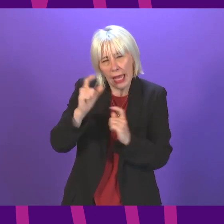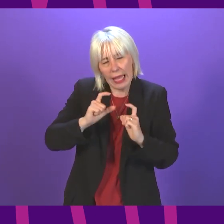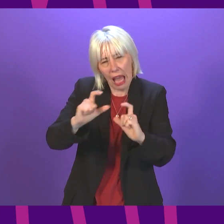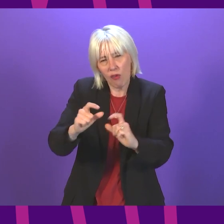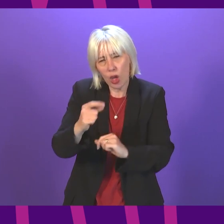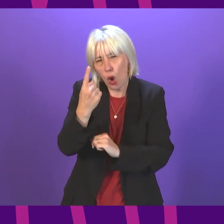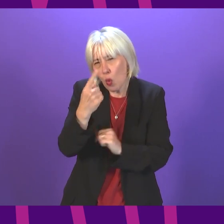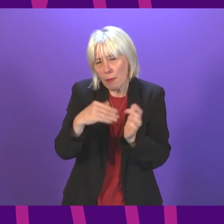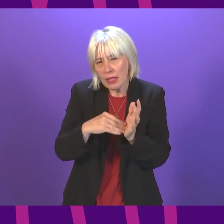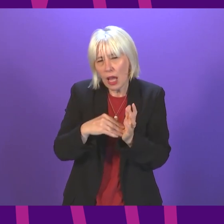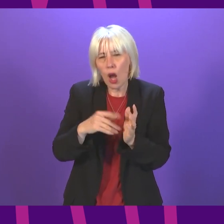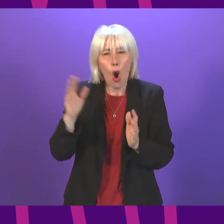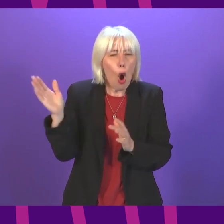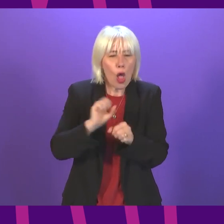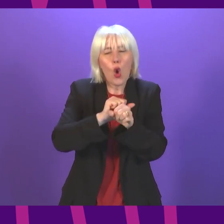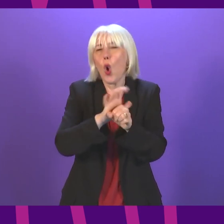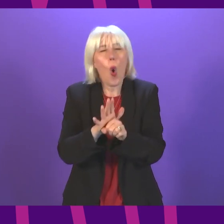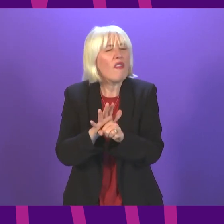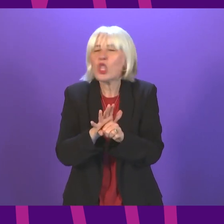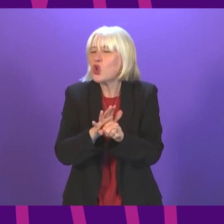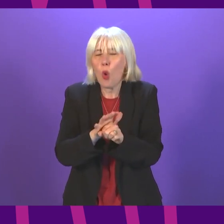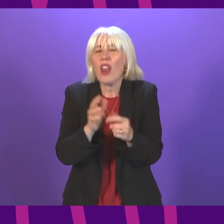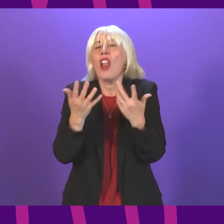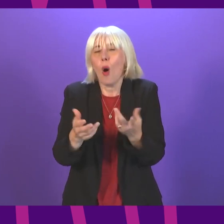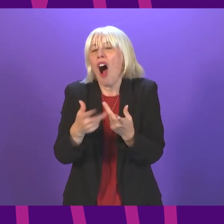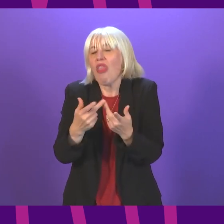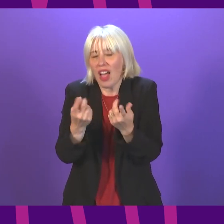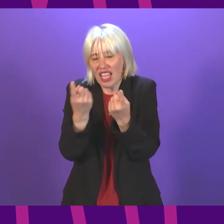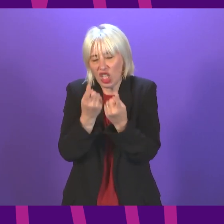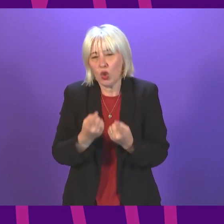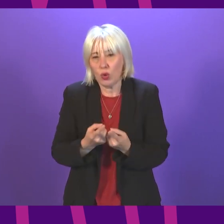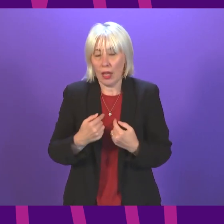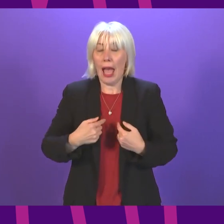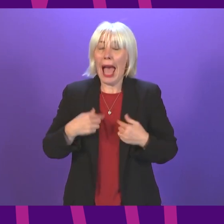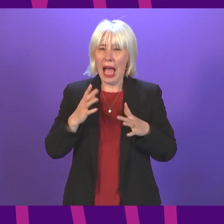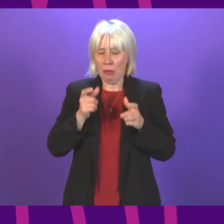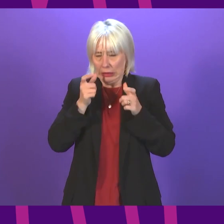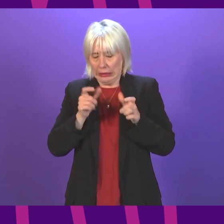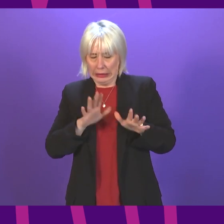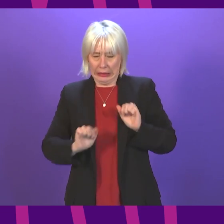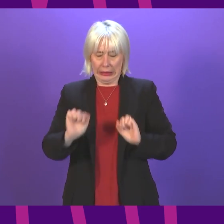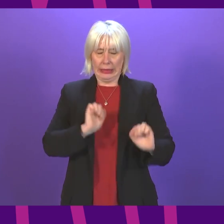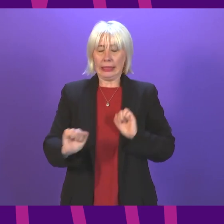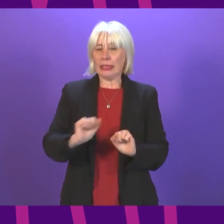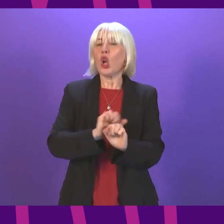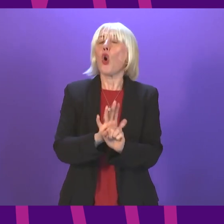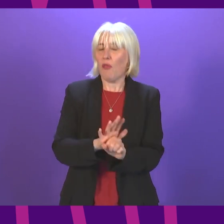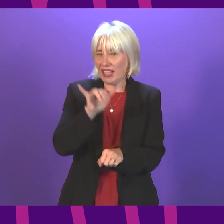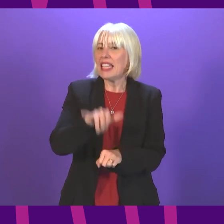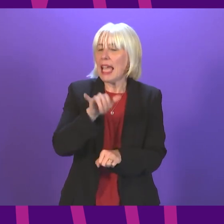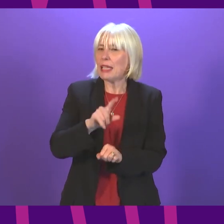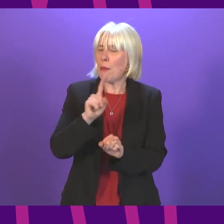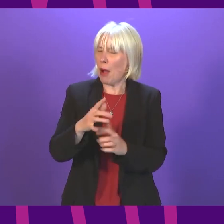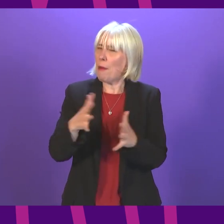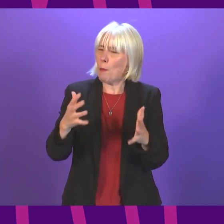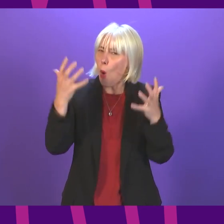Because it's not all about COVID anymore. There are other issues. I'm as cautious as any minister in the government about COVID, but I am deeply worried